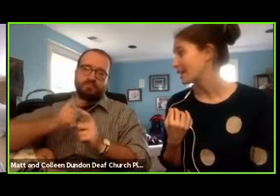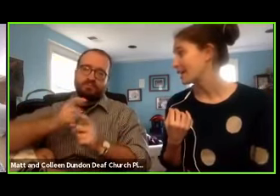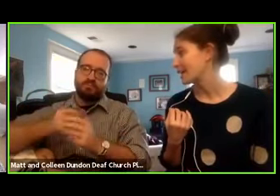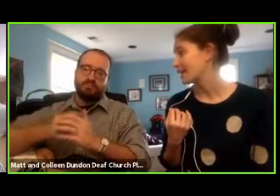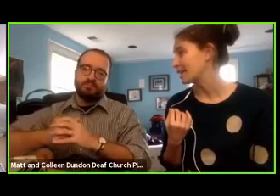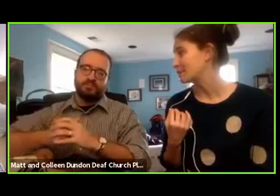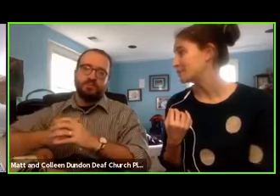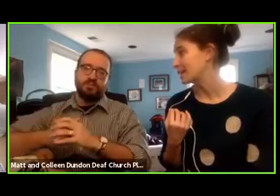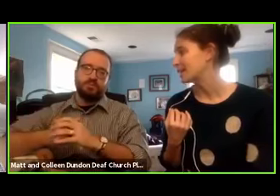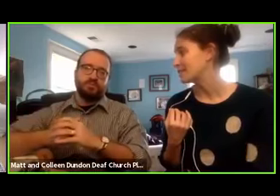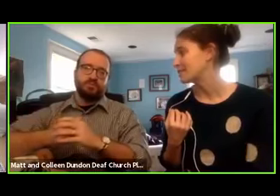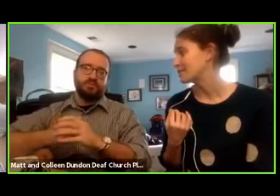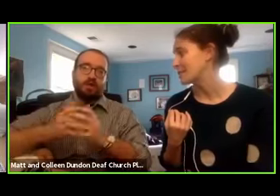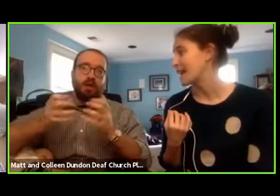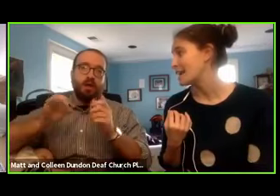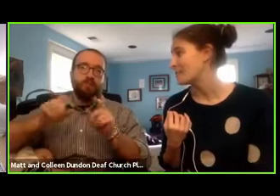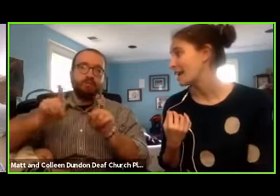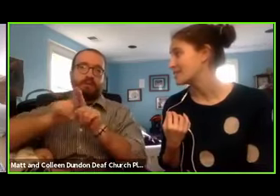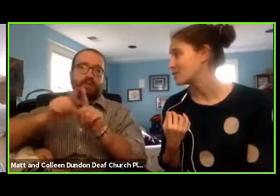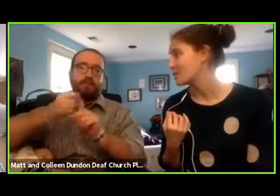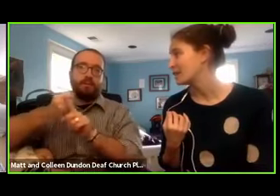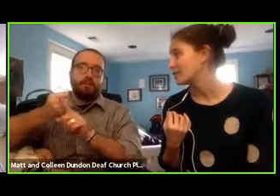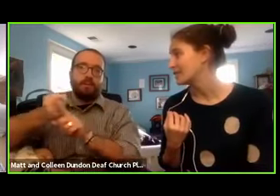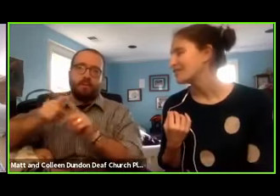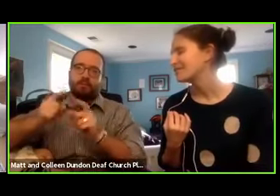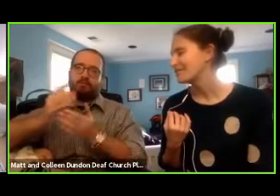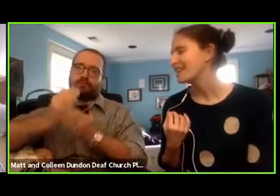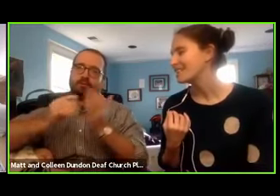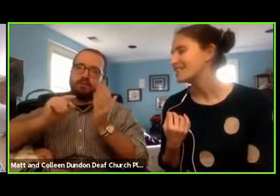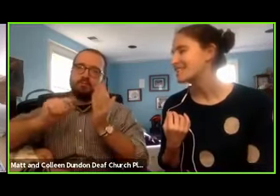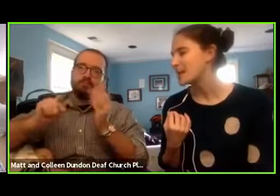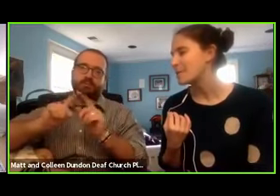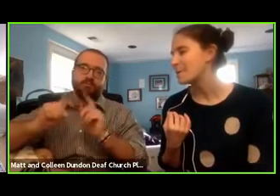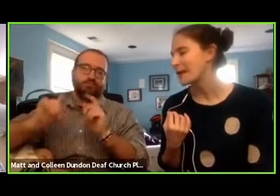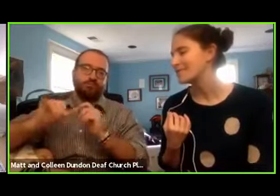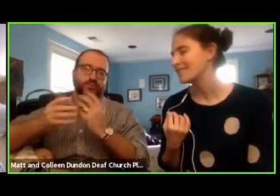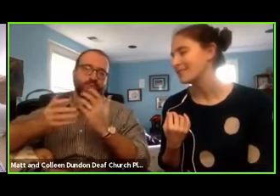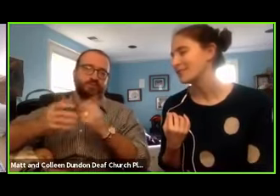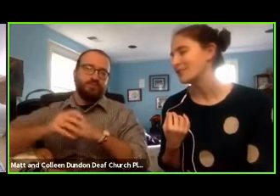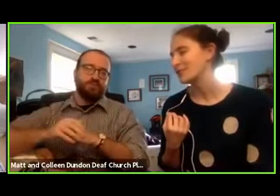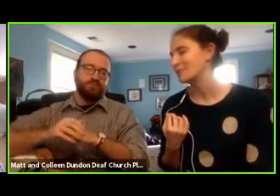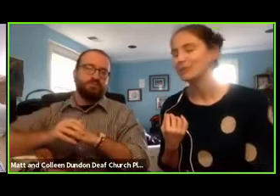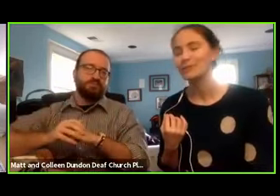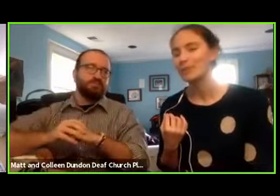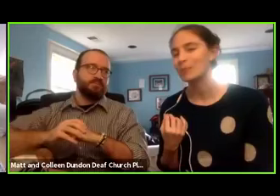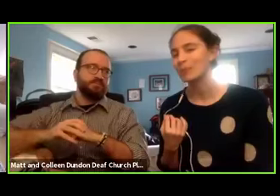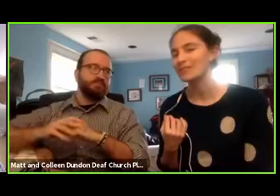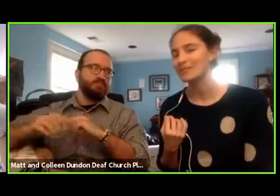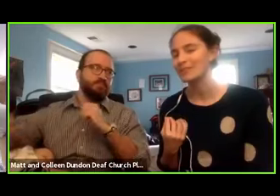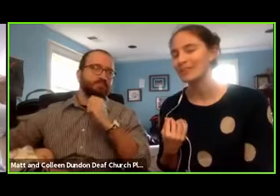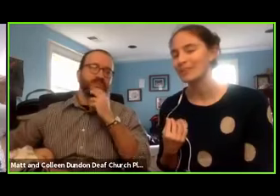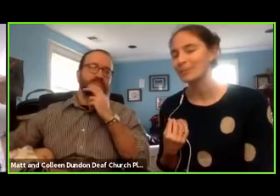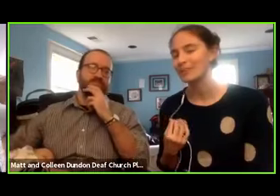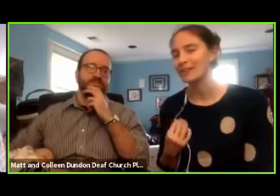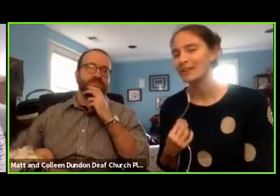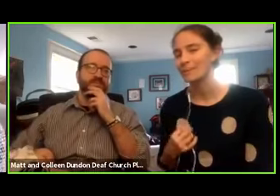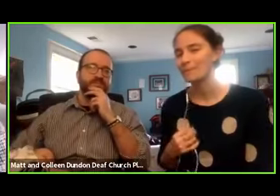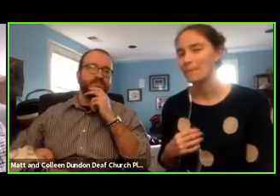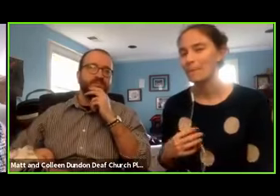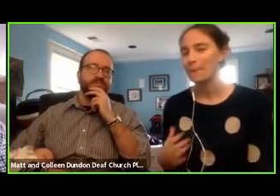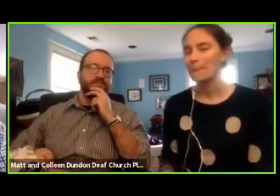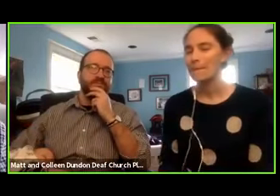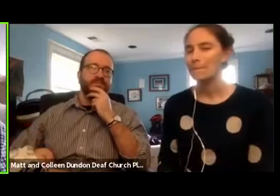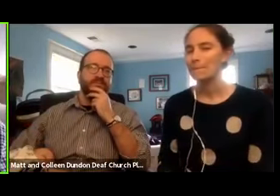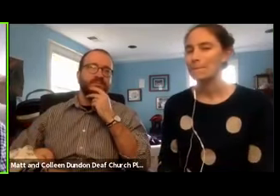teleworking. Um, but there's been that impact as well, a lot of the same impact, and then a few unique points for the deaf community.